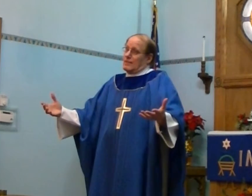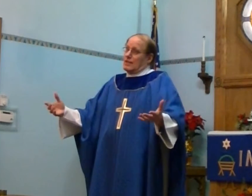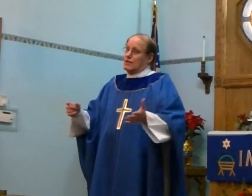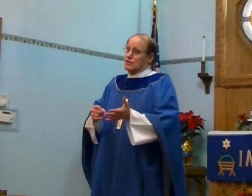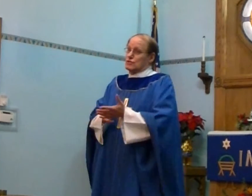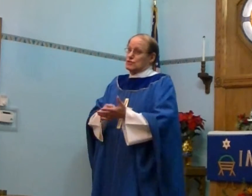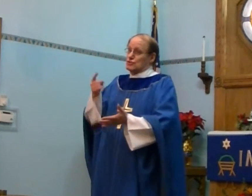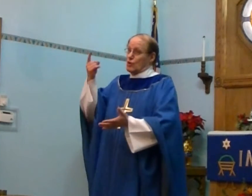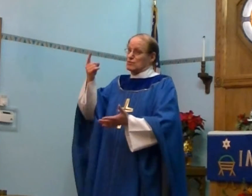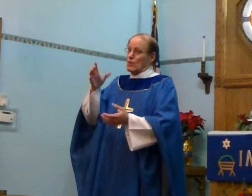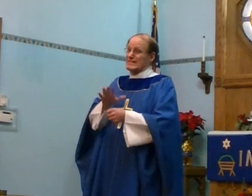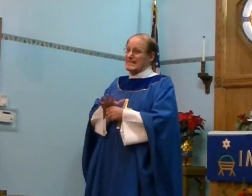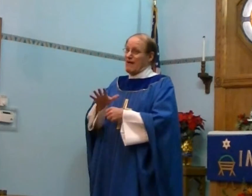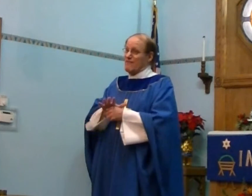so is once enough